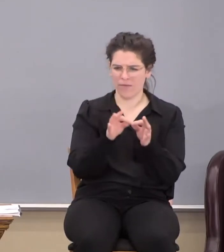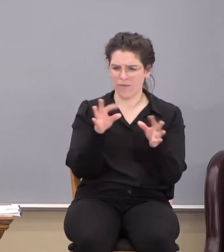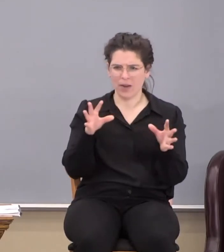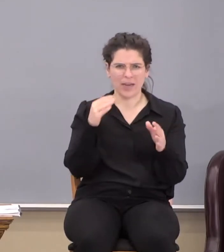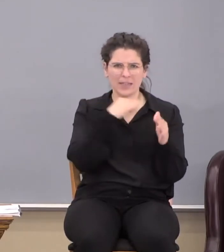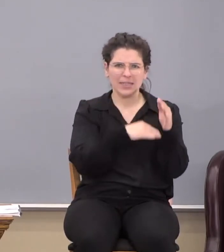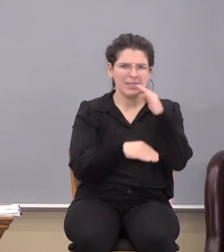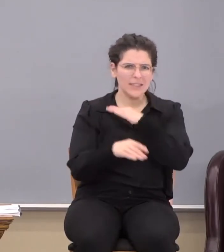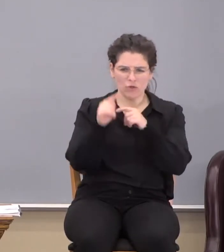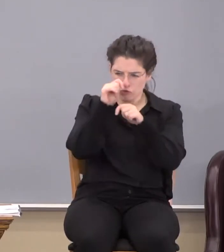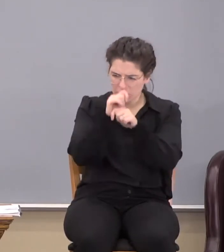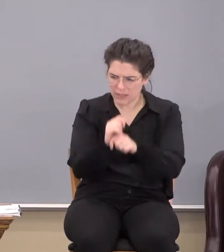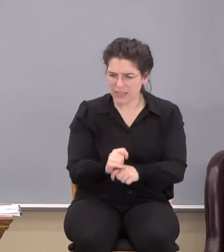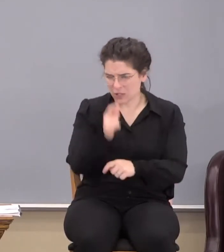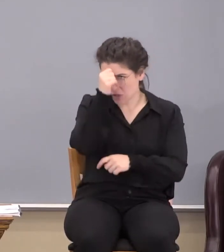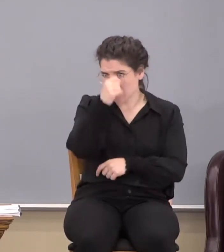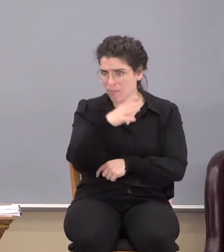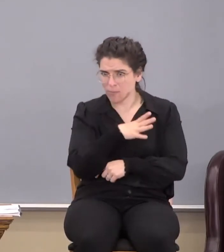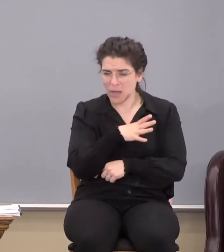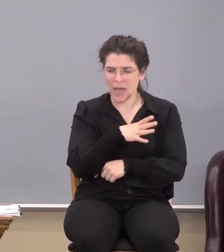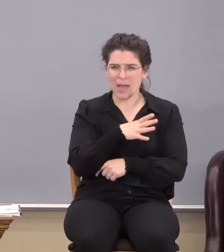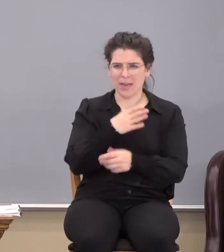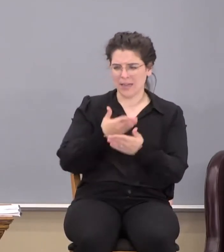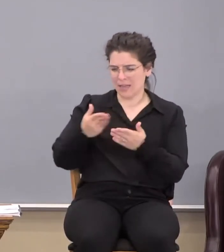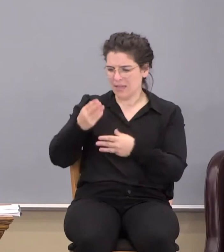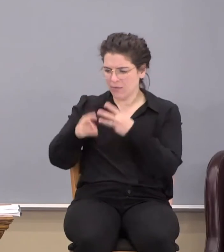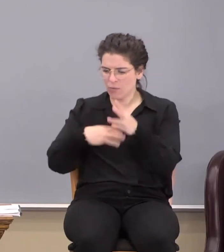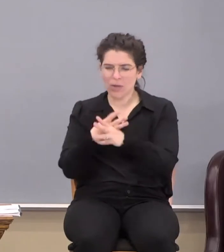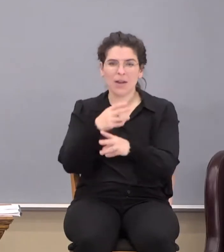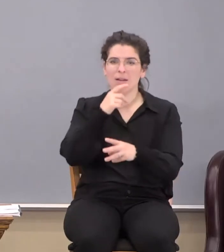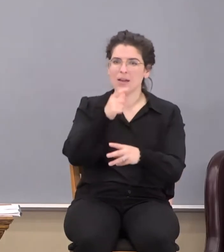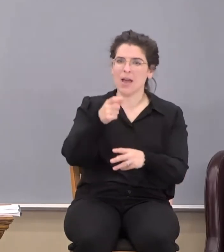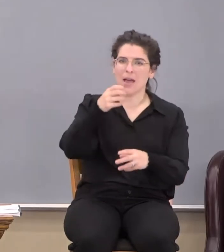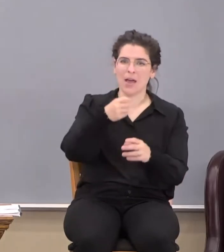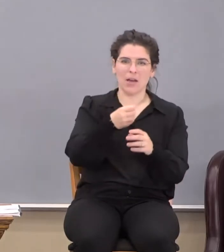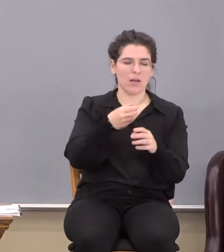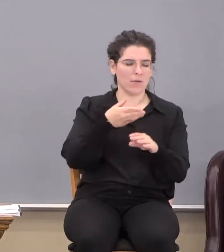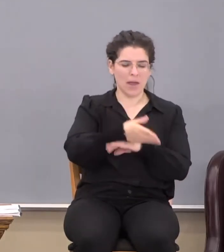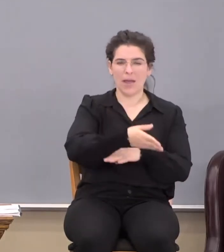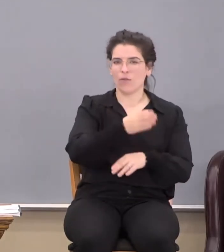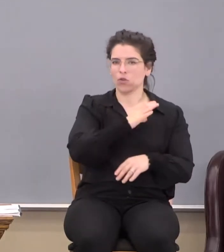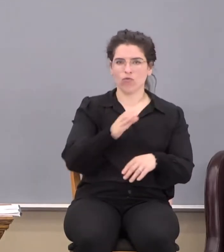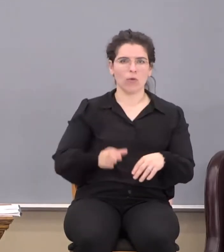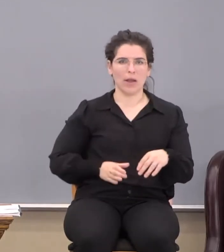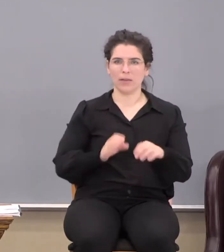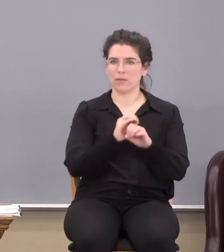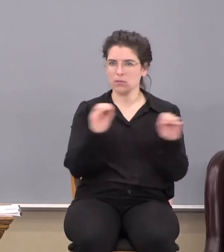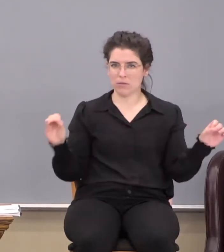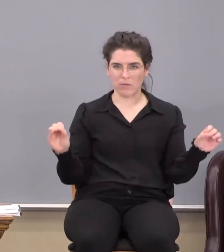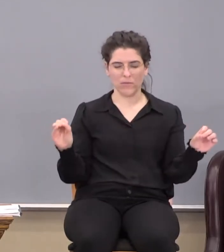vain deceit, tradition of men, rudiments of the world, none of which are after Christ.